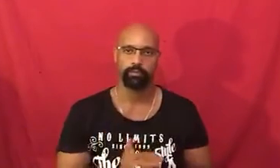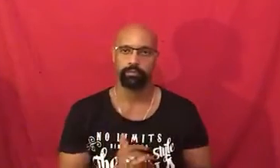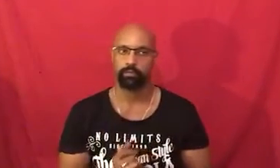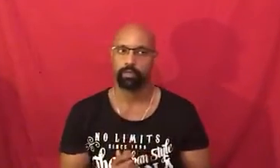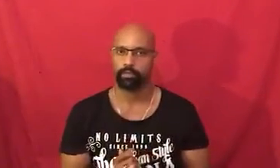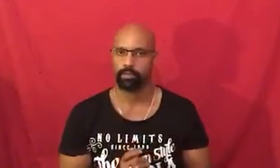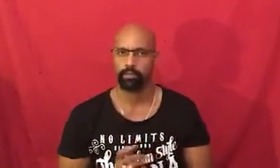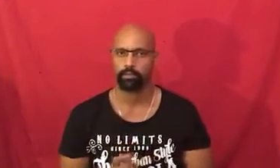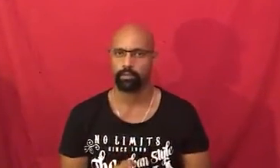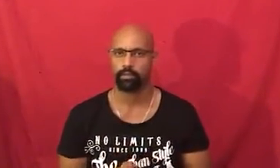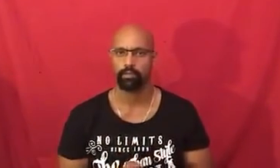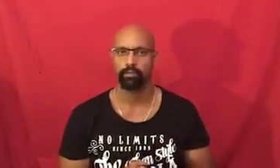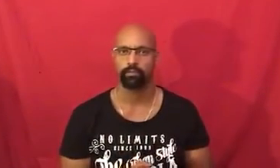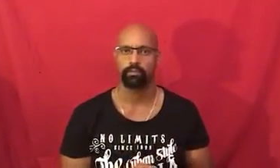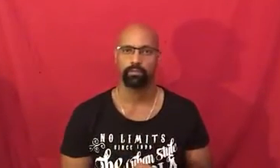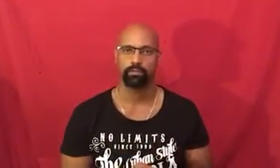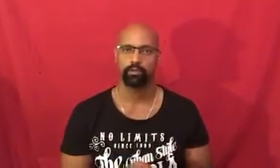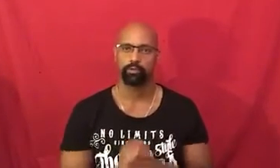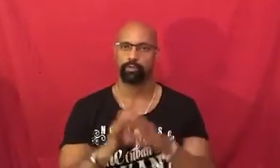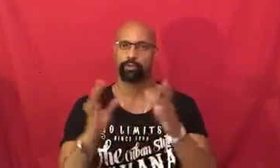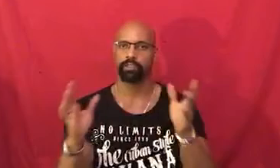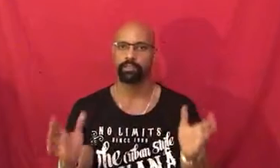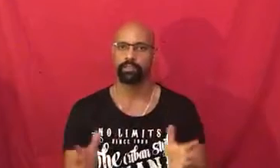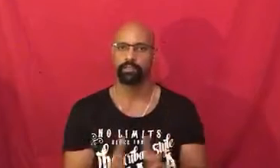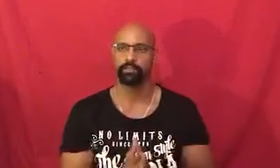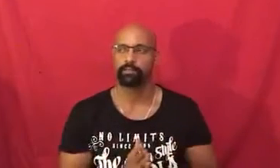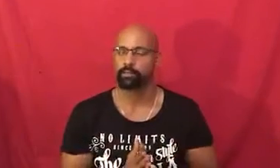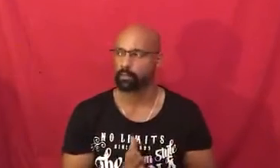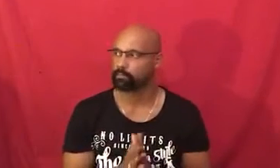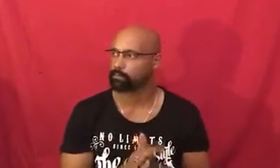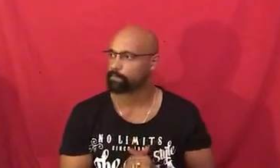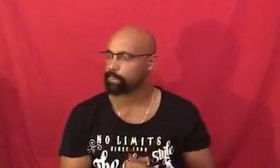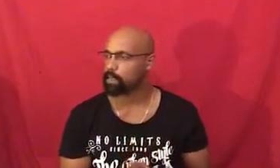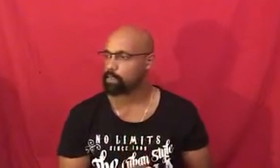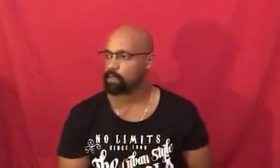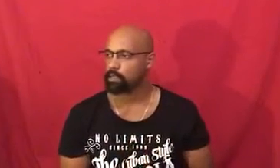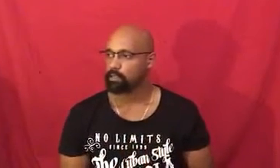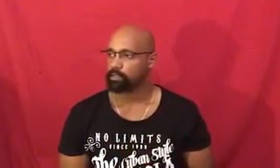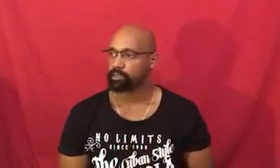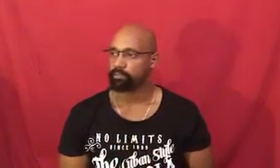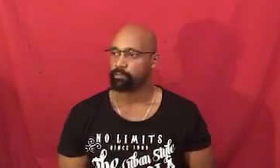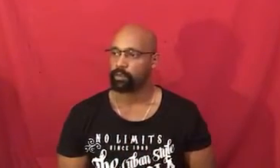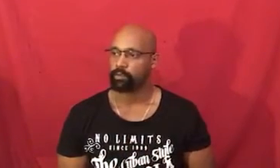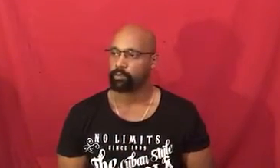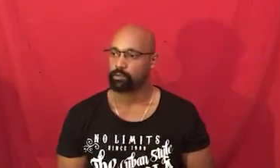abilities within you superhuman insights okay see when you